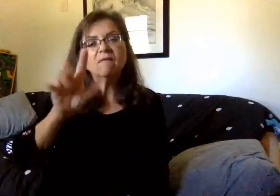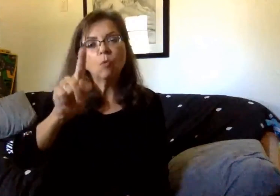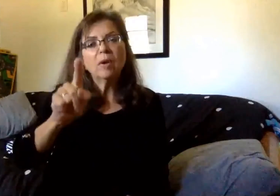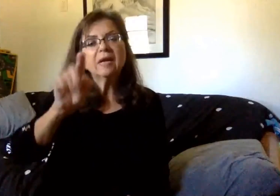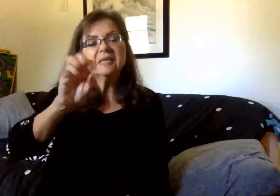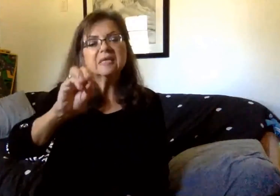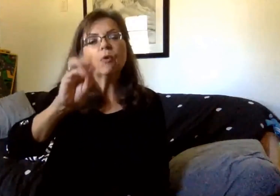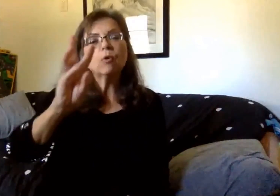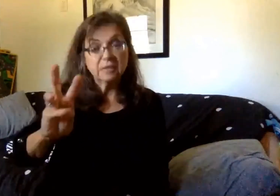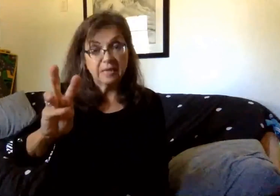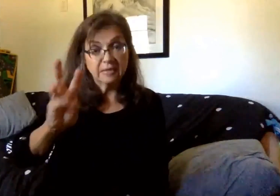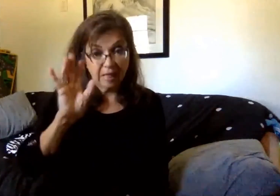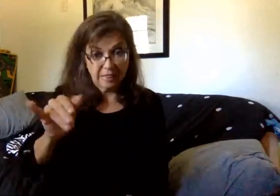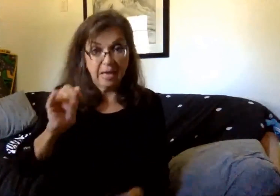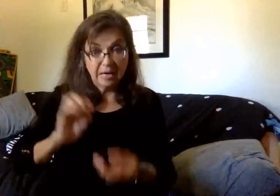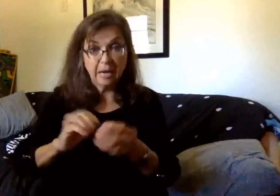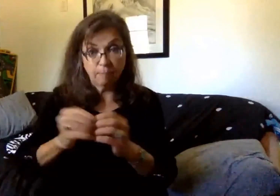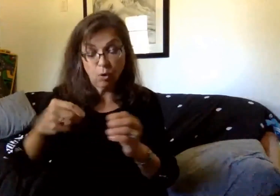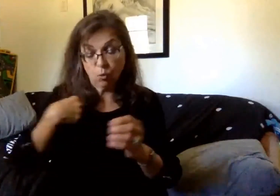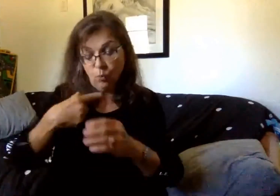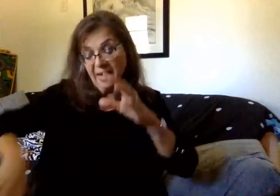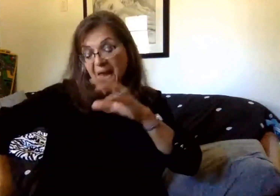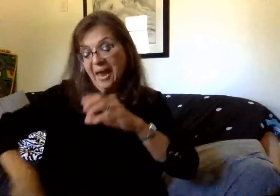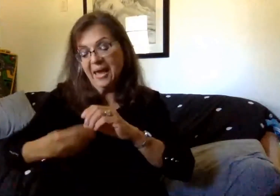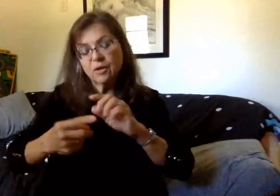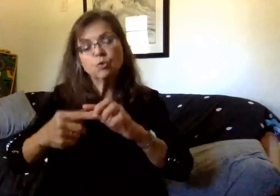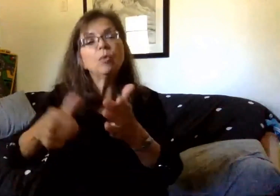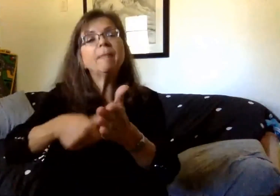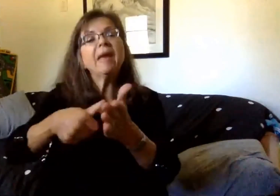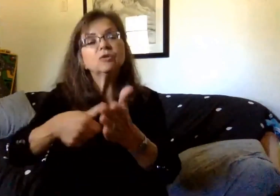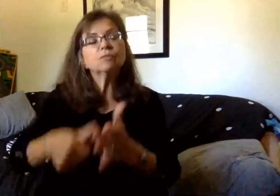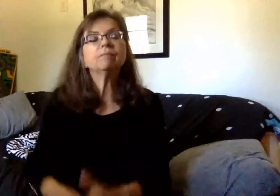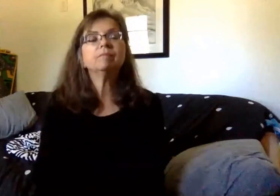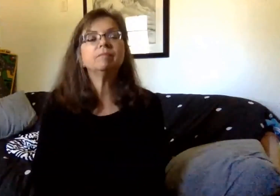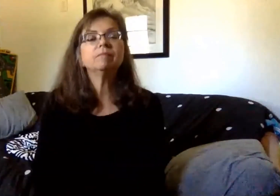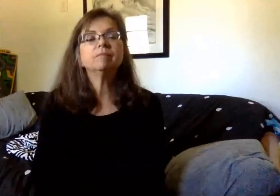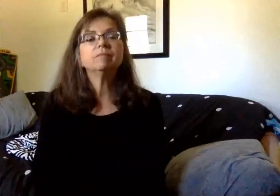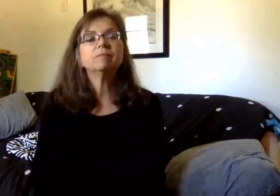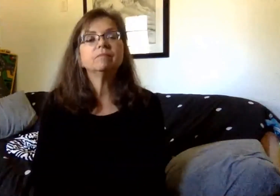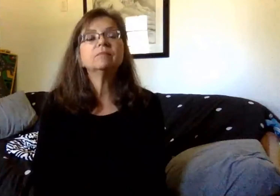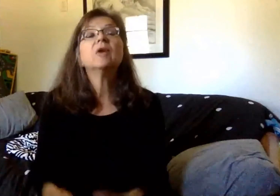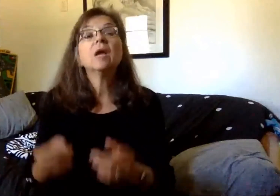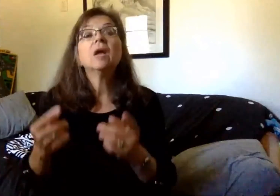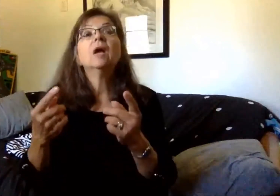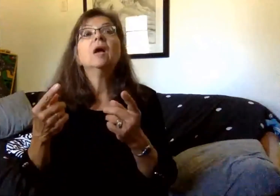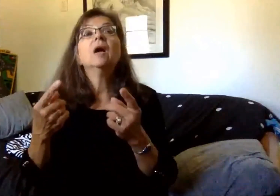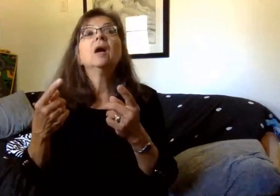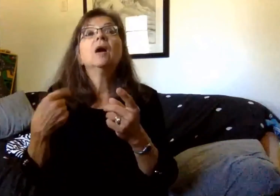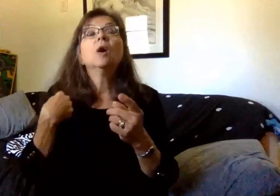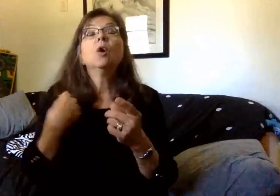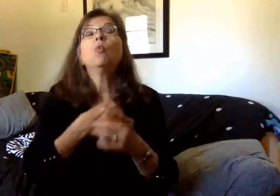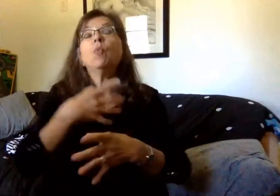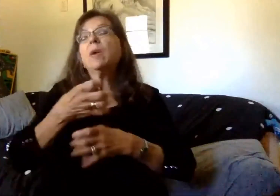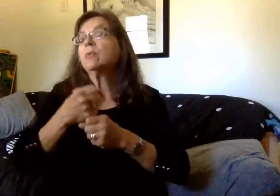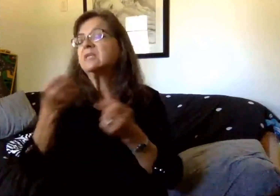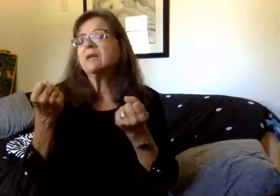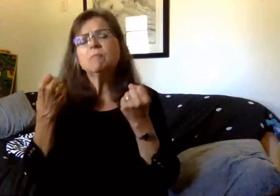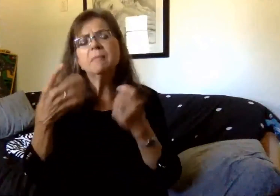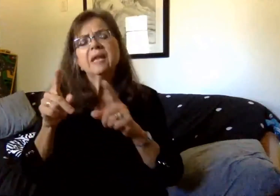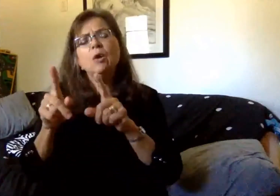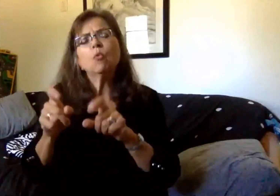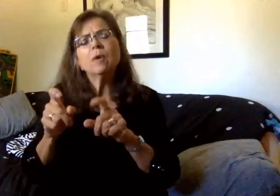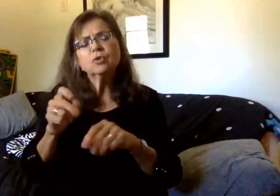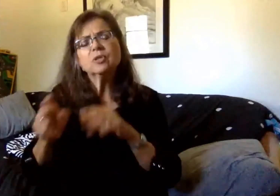and this number has been added to the district homepage. And while we received many questions in regards to